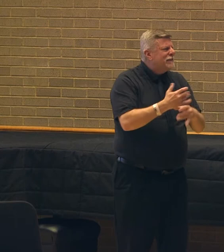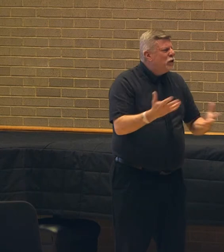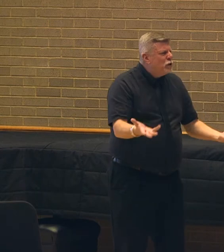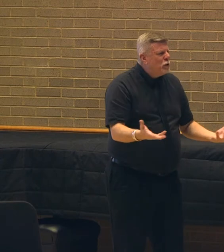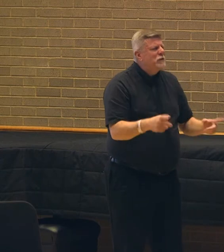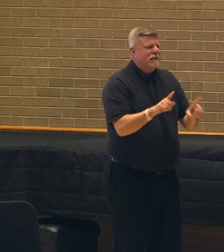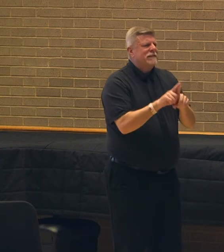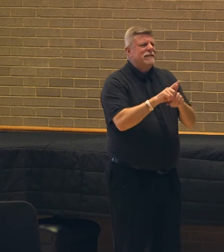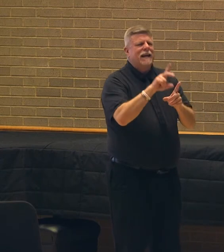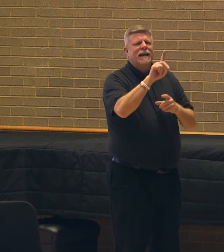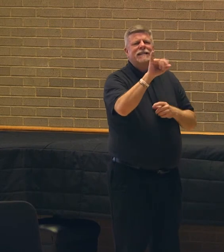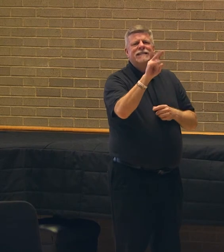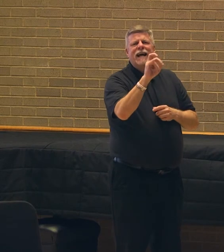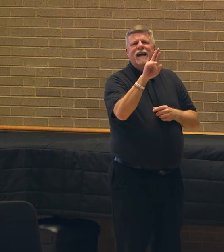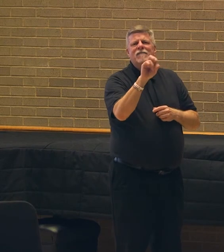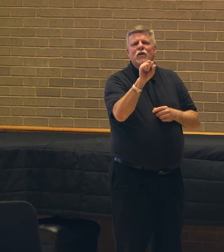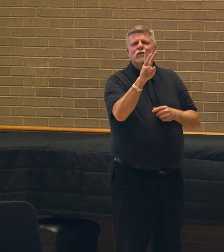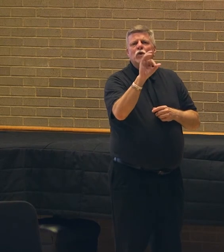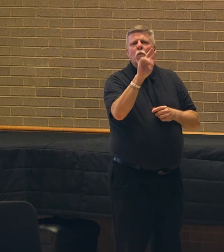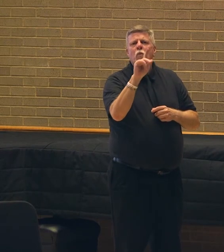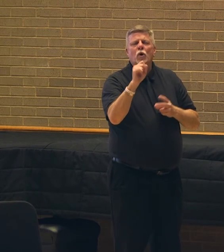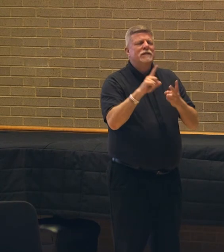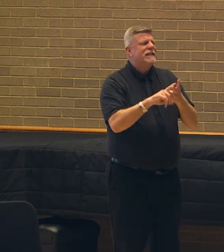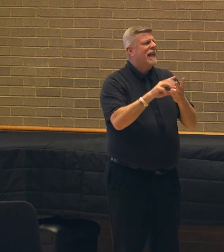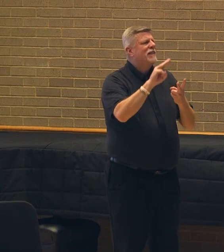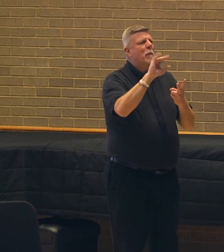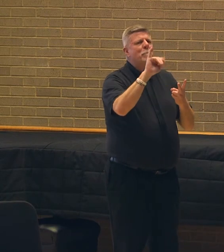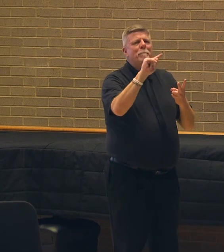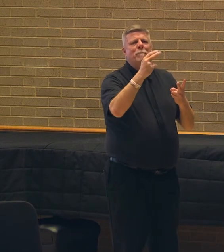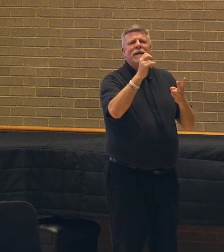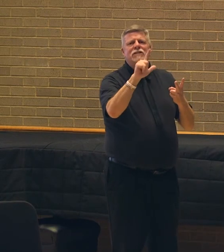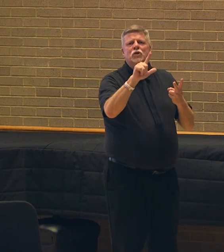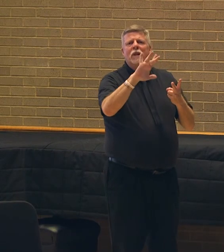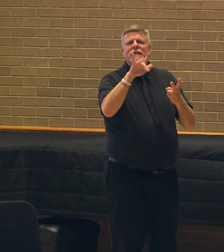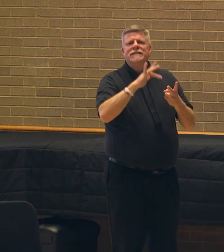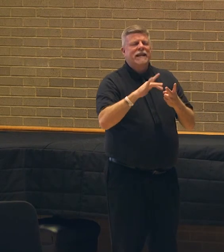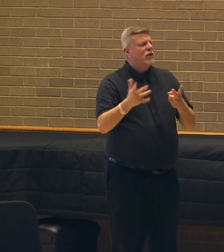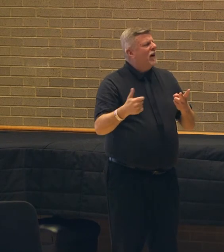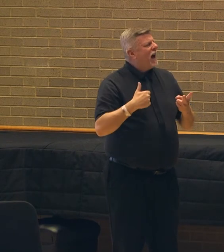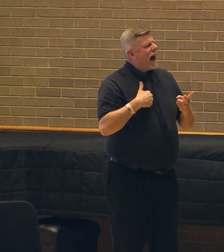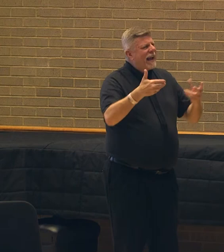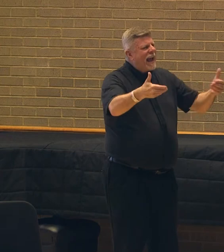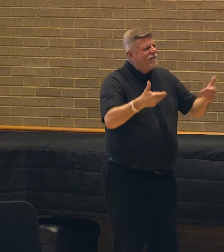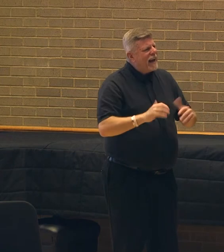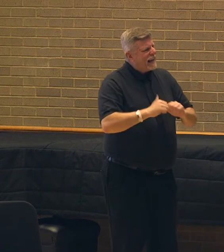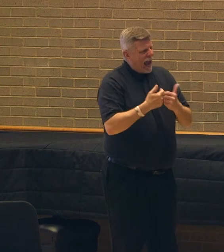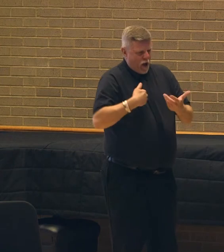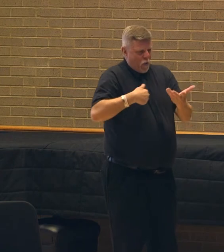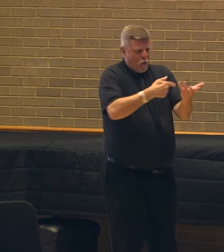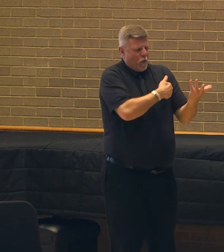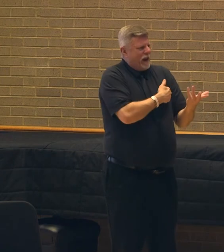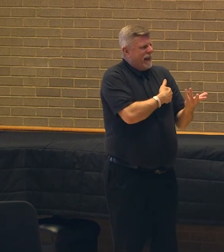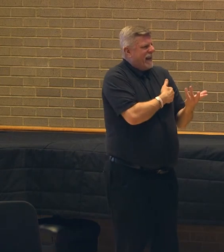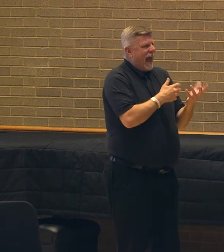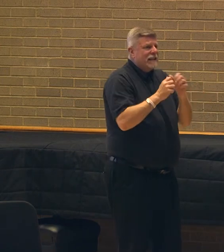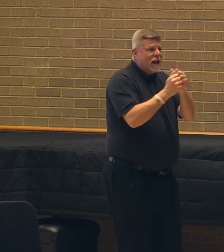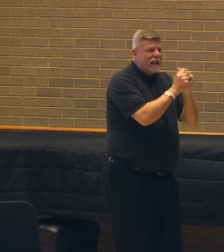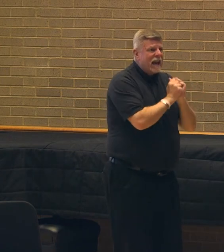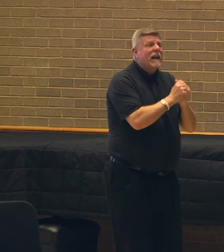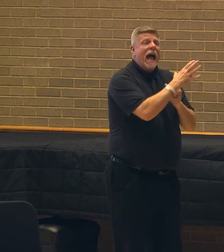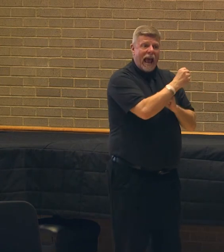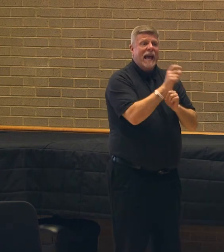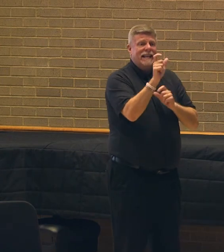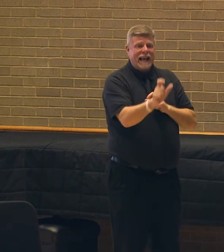Diverts Works, such as the Mitchell Center, I invite all of us to imagine how we might individually and collectively